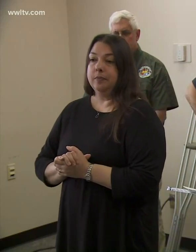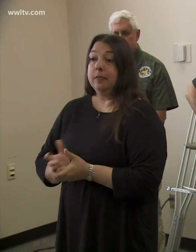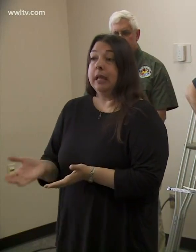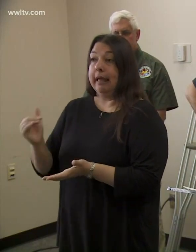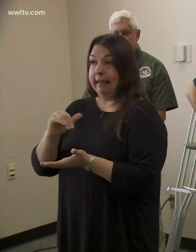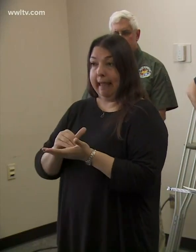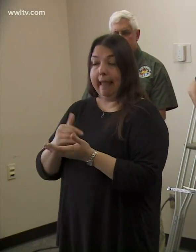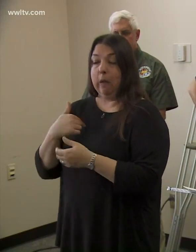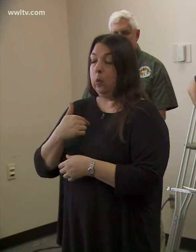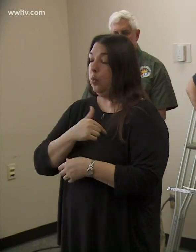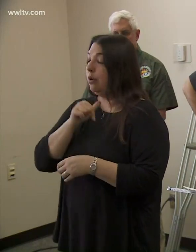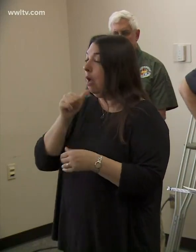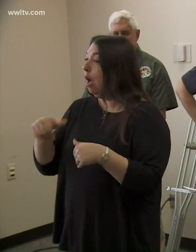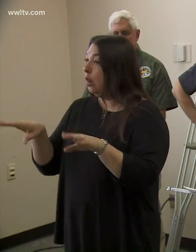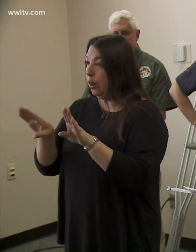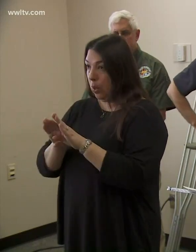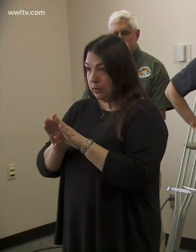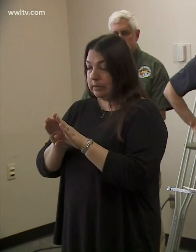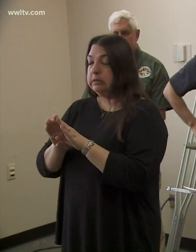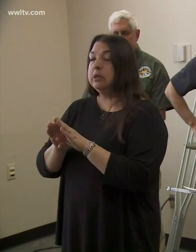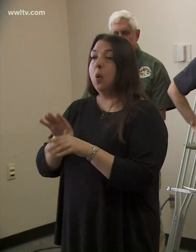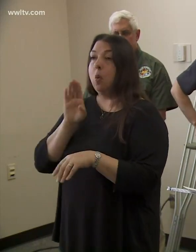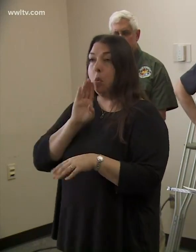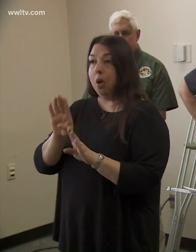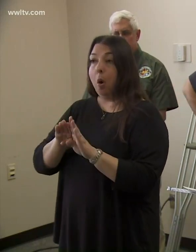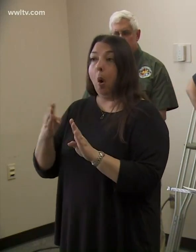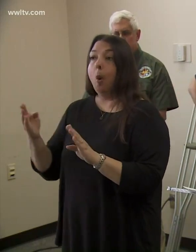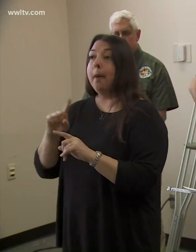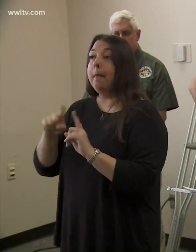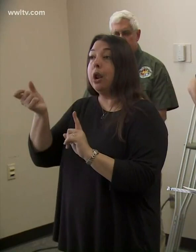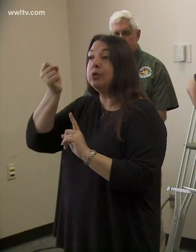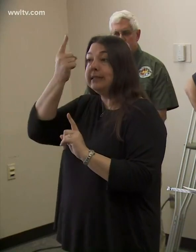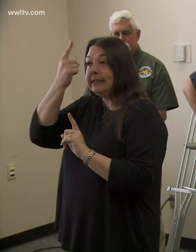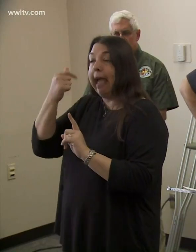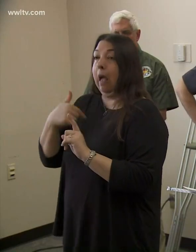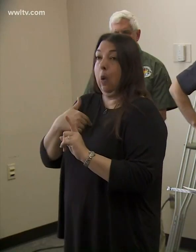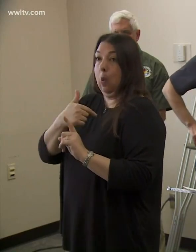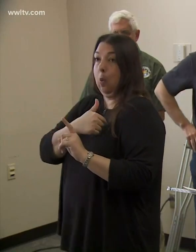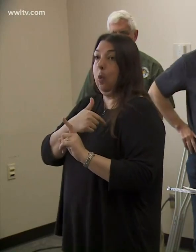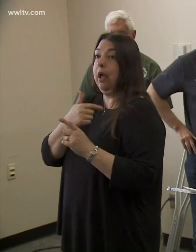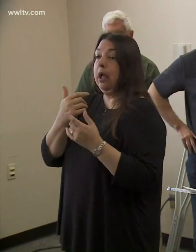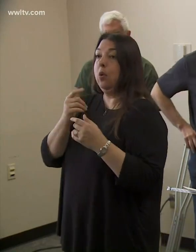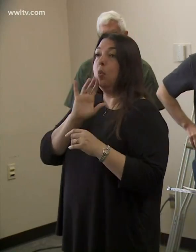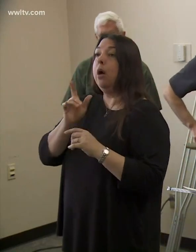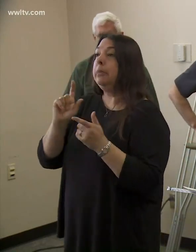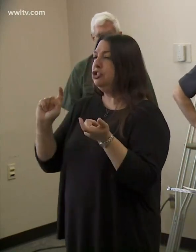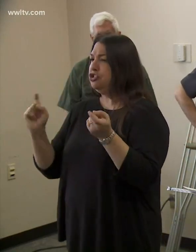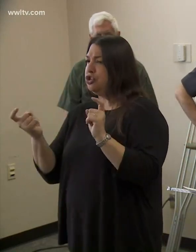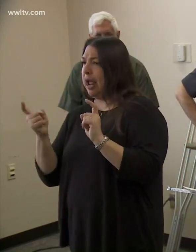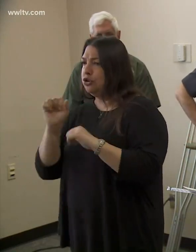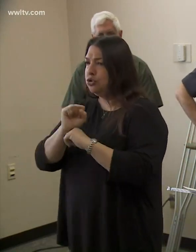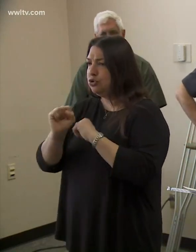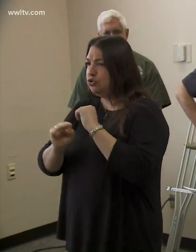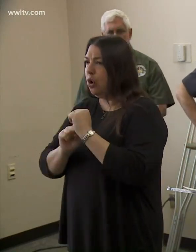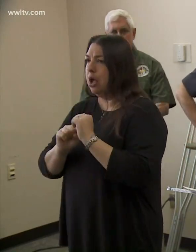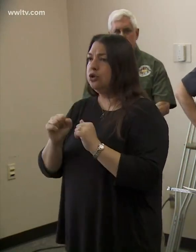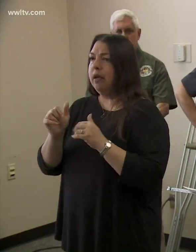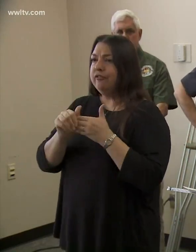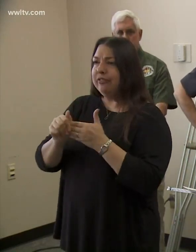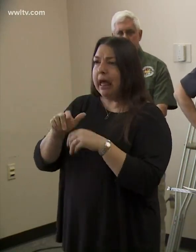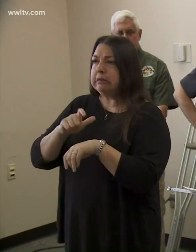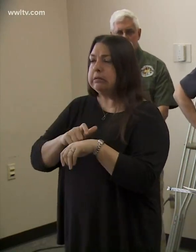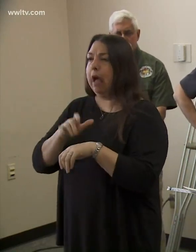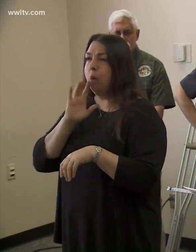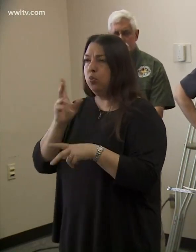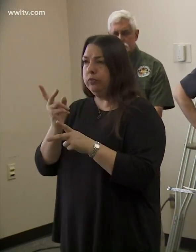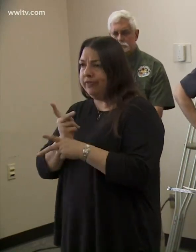so again, we are not closing. We are opening, but behind the scenes, our staff, we will be reassigning people. We will be looking at flex time. We will